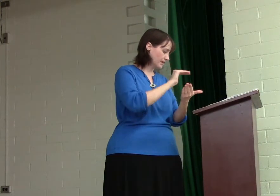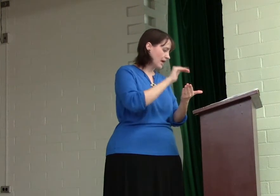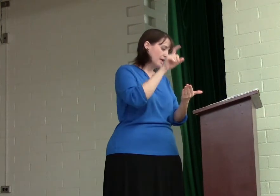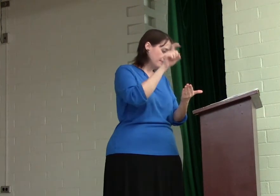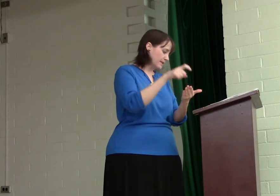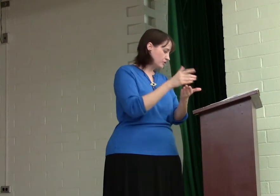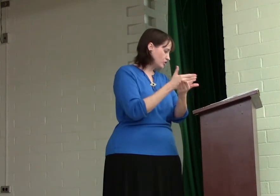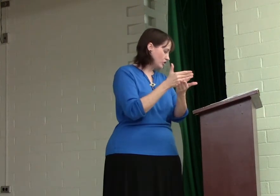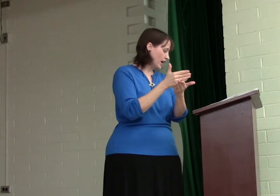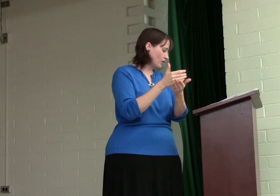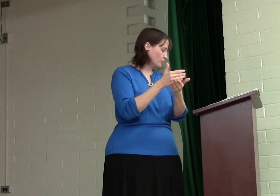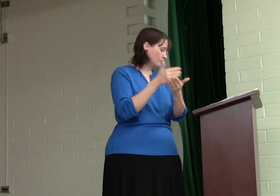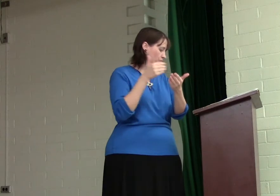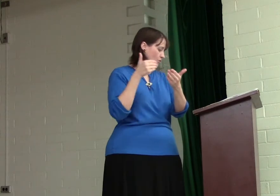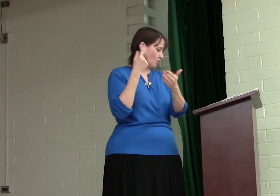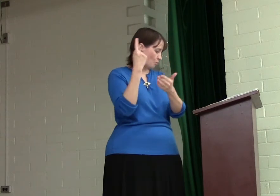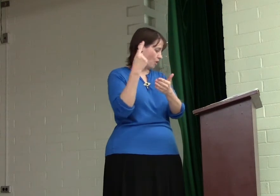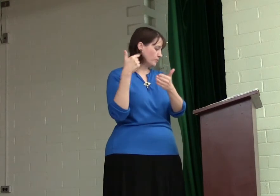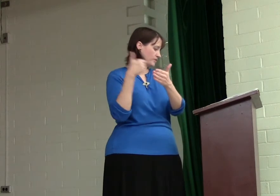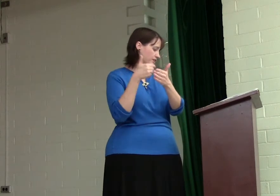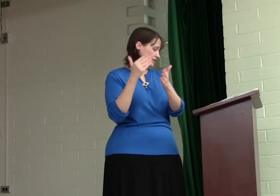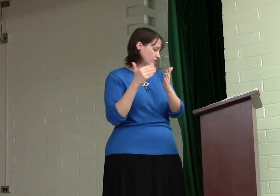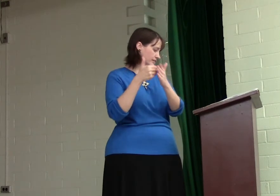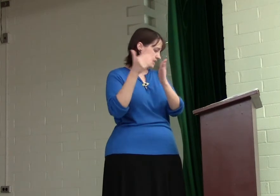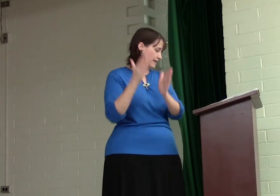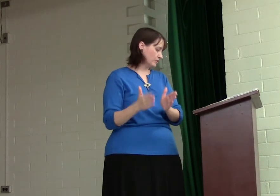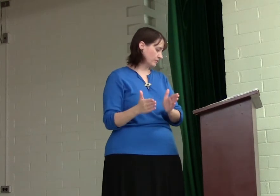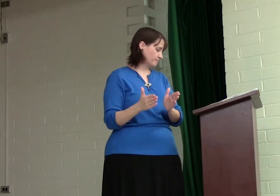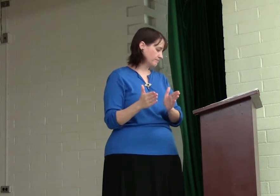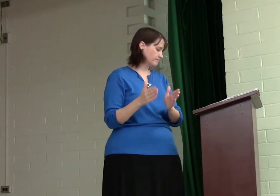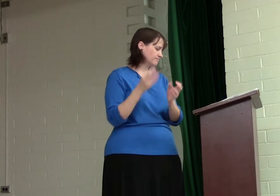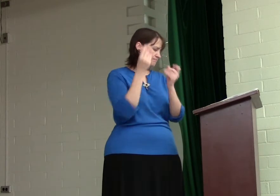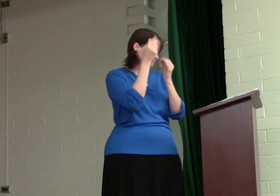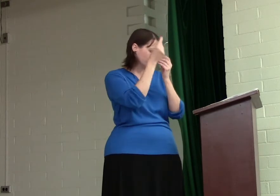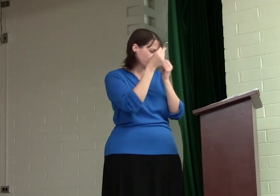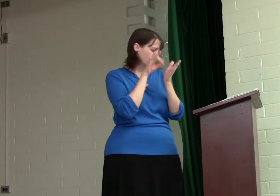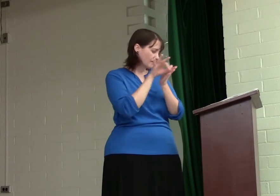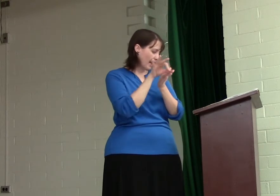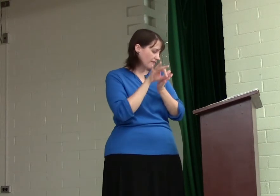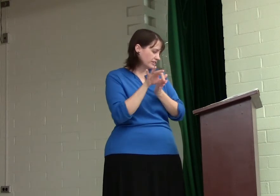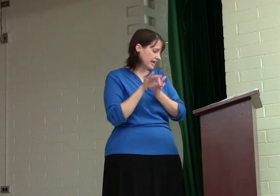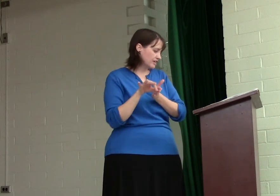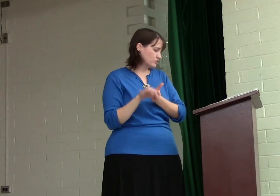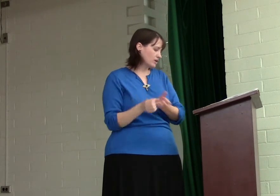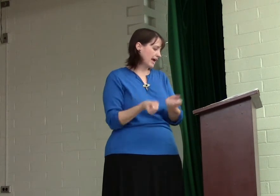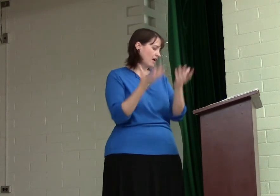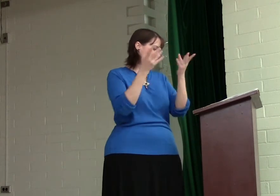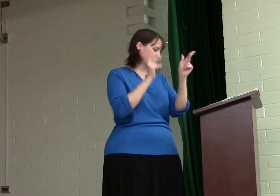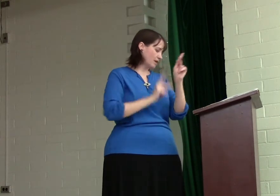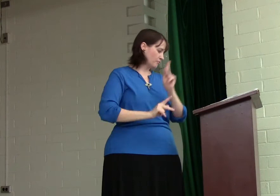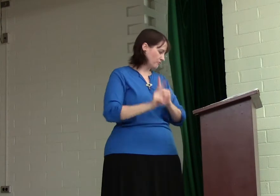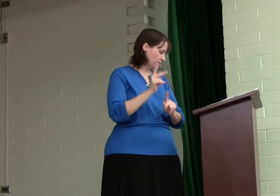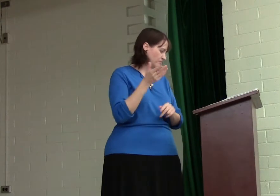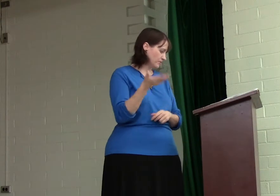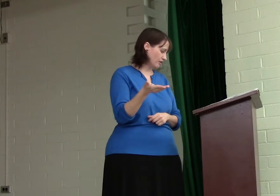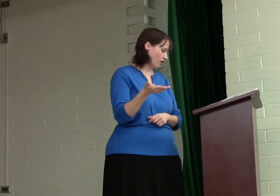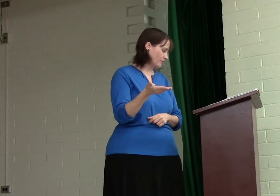they must share one with their nearest neighbor. Having taken into account the number of people there are,